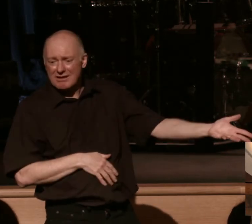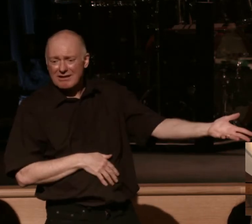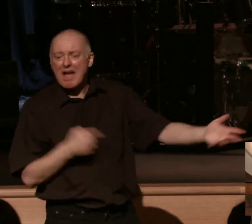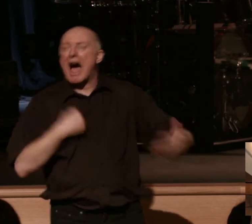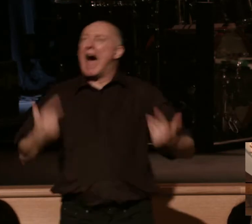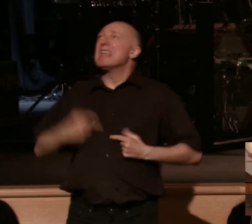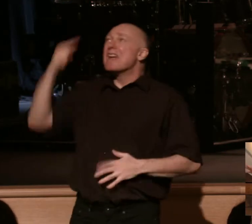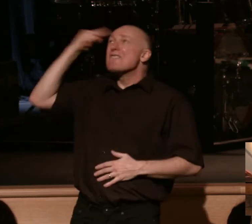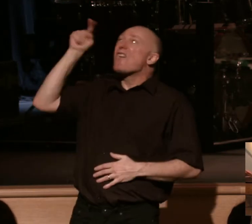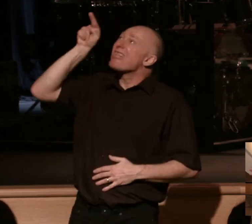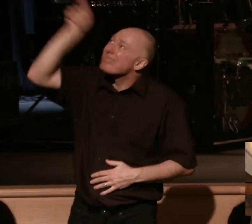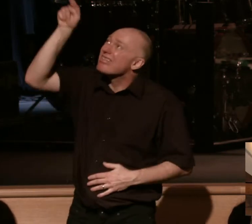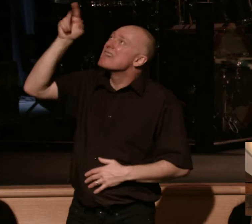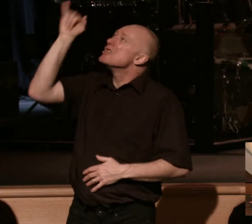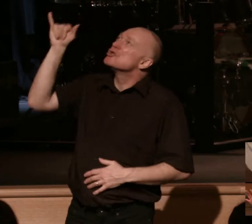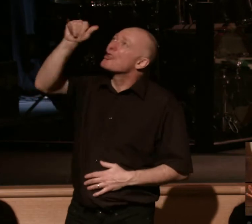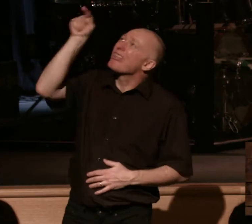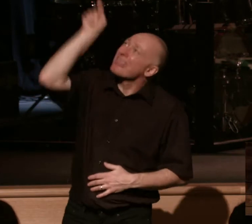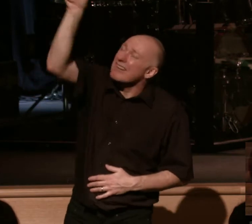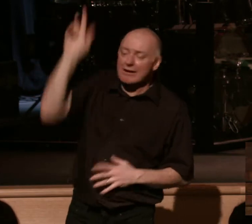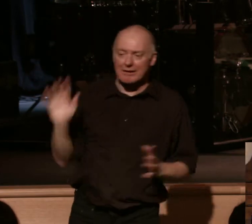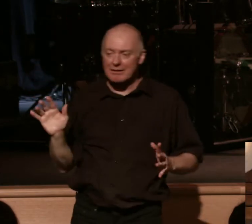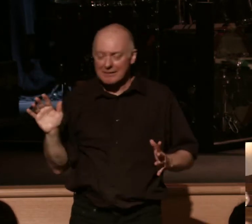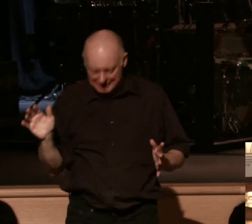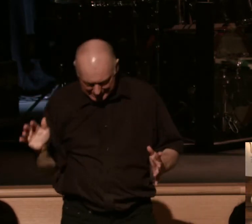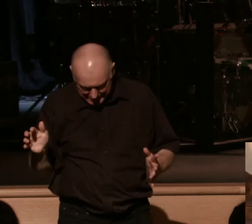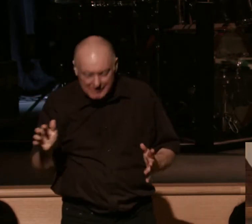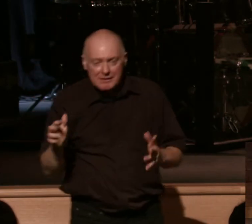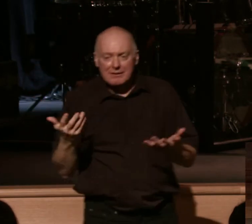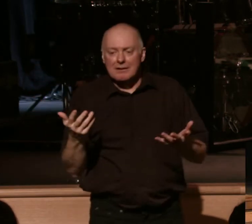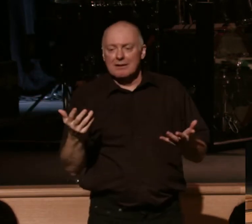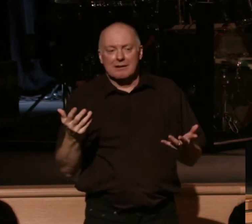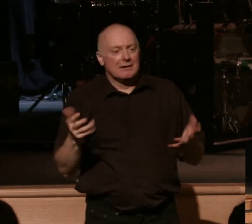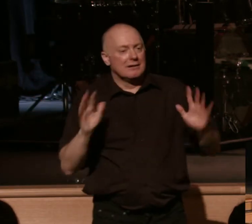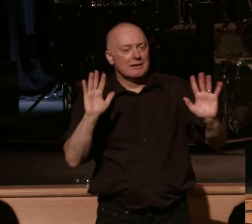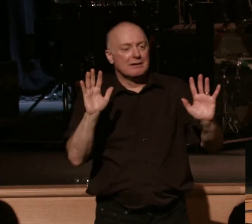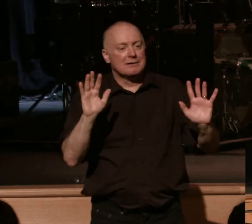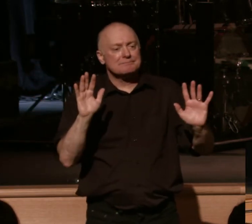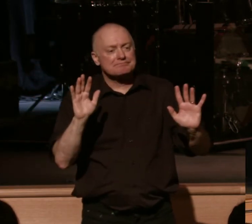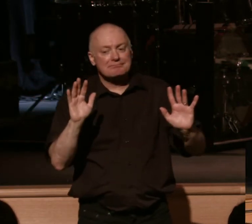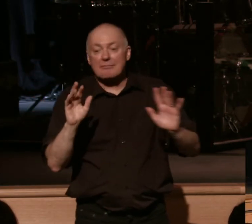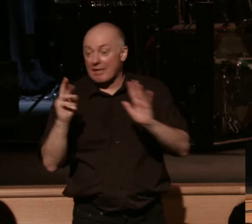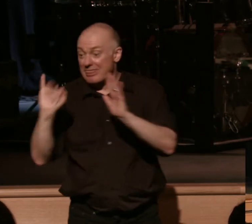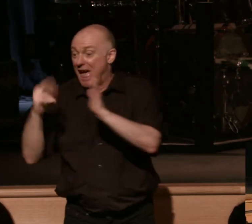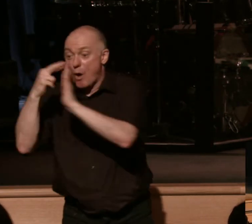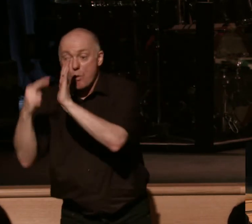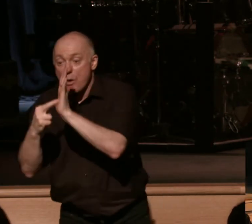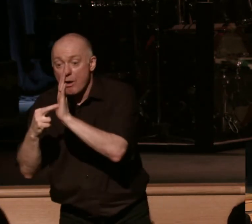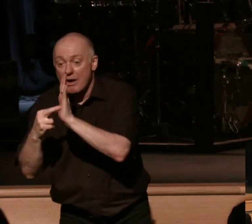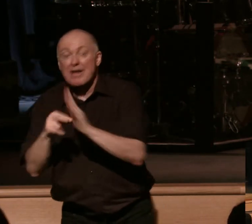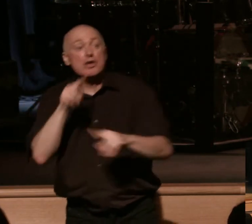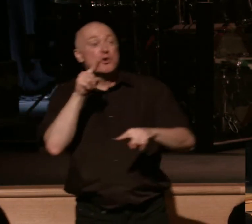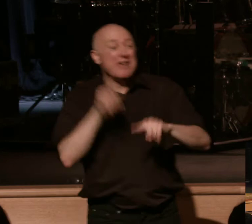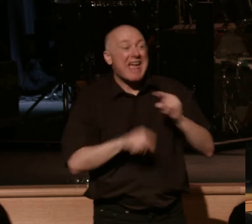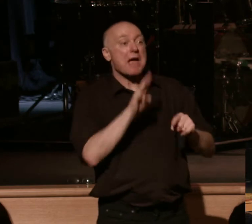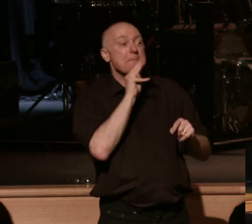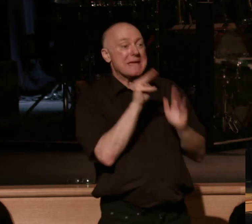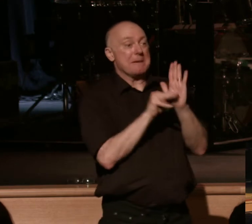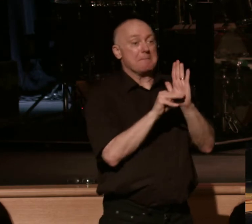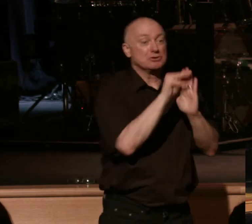for what's eternal. Listen, listen. There are no spiritual exceptions to this spiritual rule. You cannot be mature in Christ and be so fired up for the world.